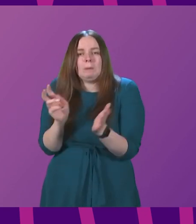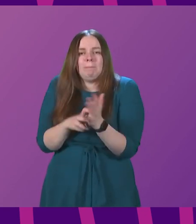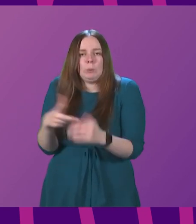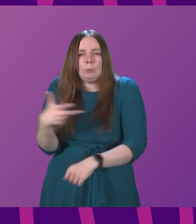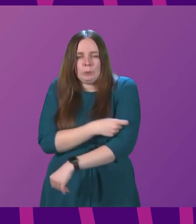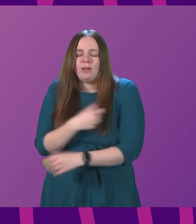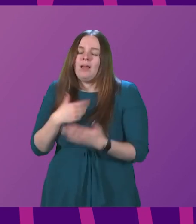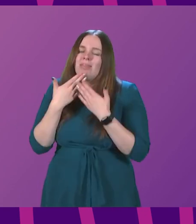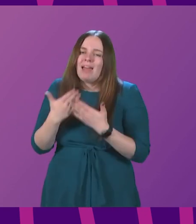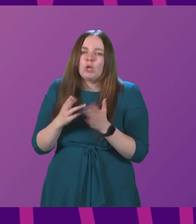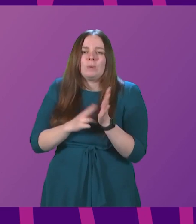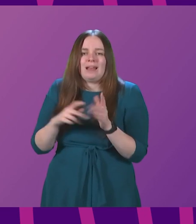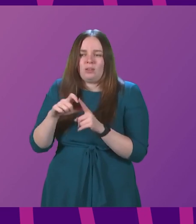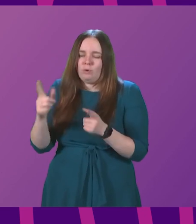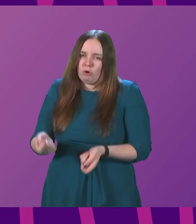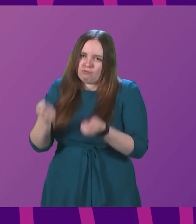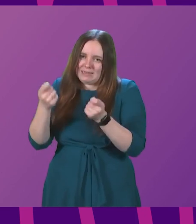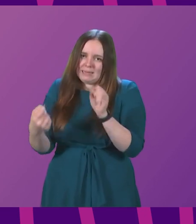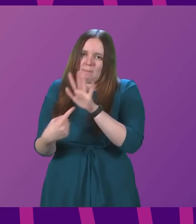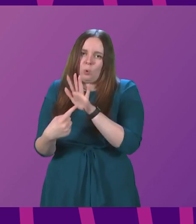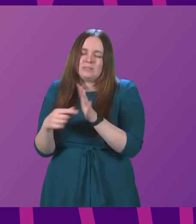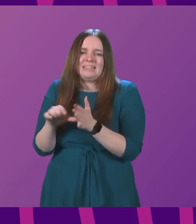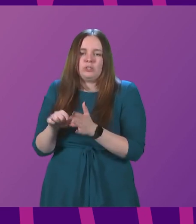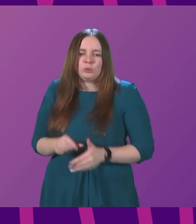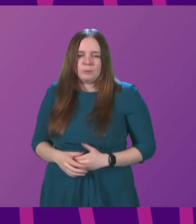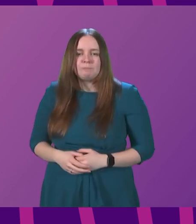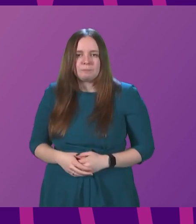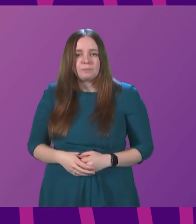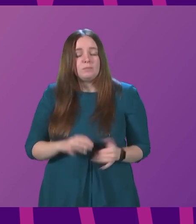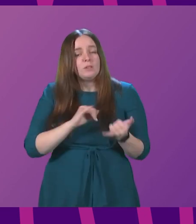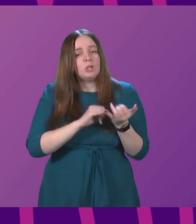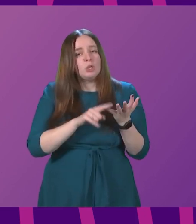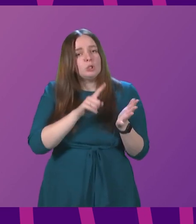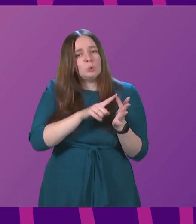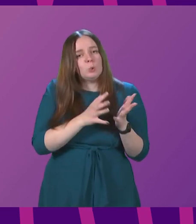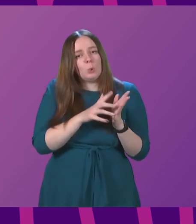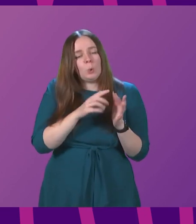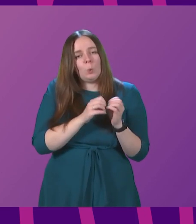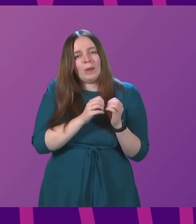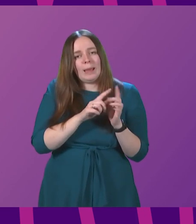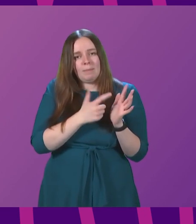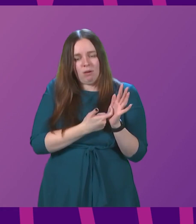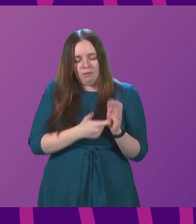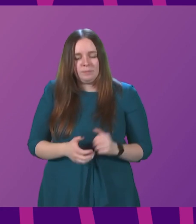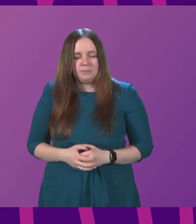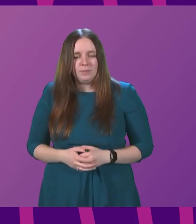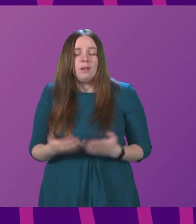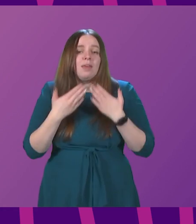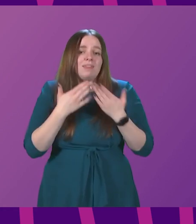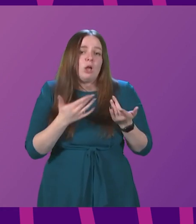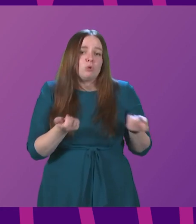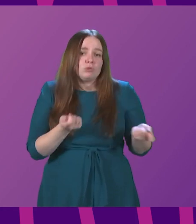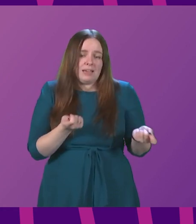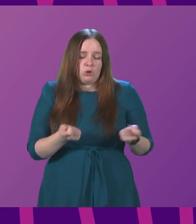possible and thank Natalie Dawn for raising such an important issue. Sue Webber to be followed by Pauline McNeill. Thank you, President